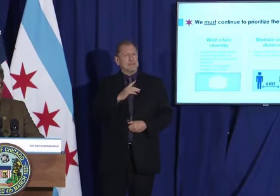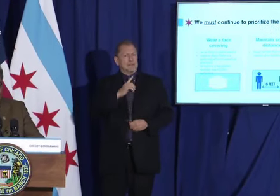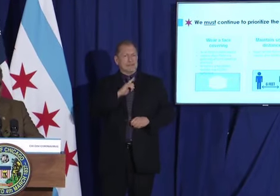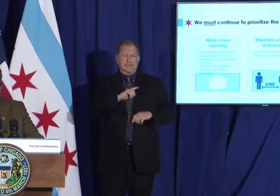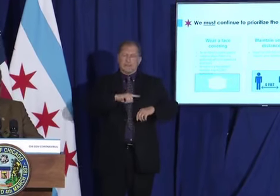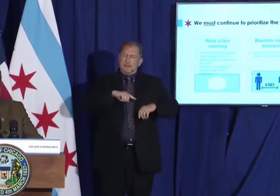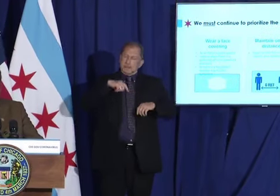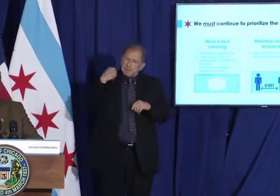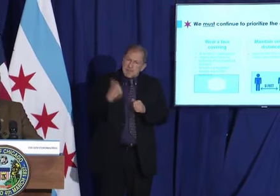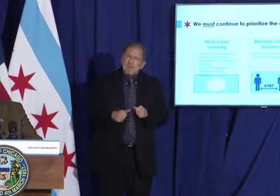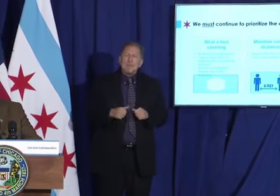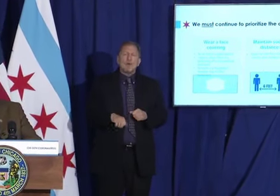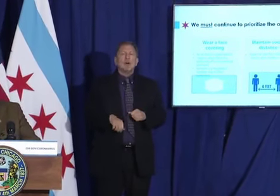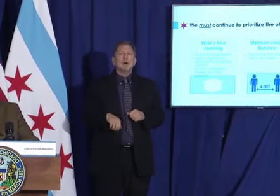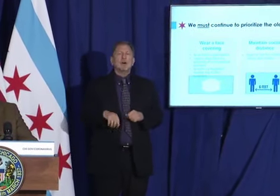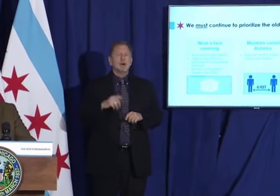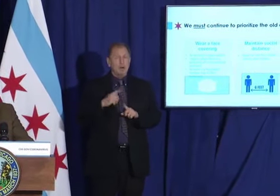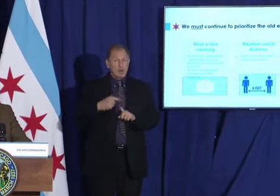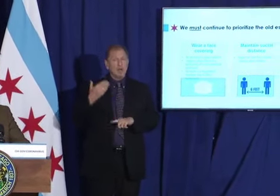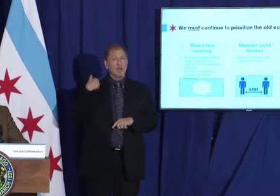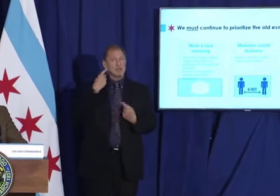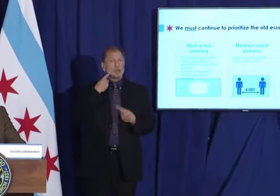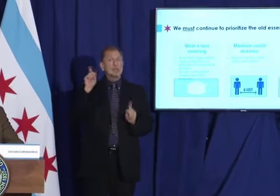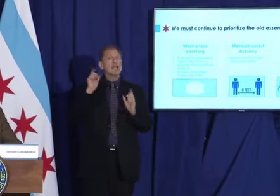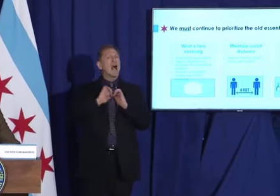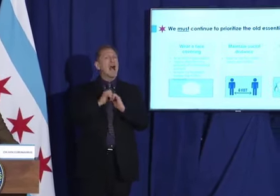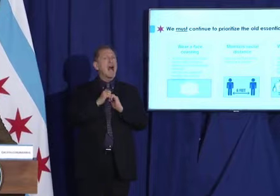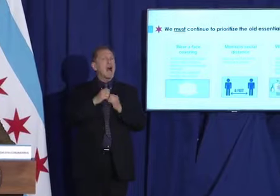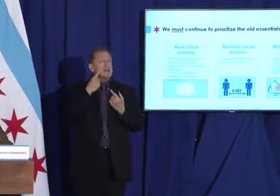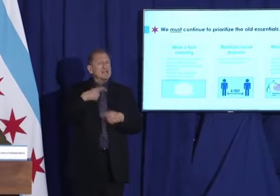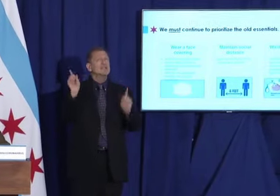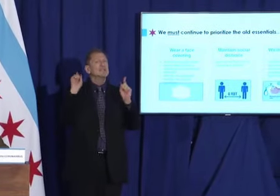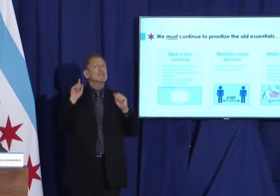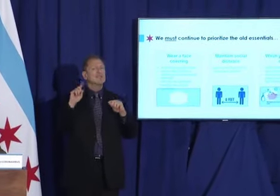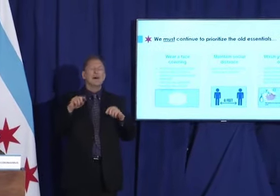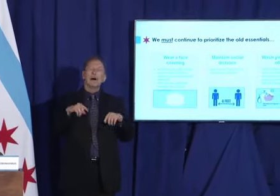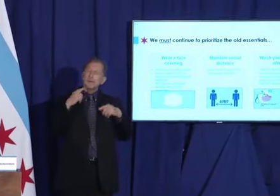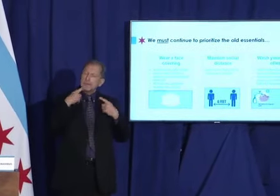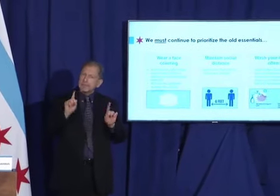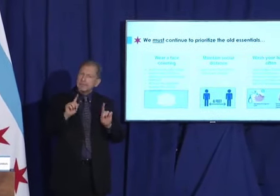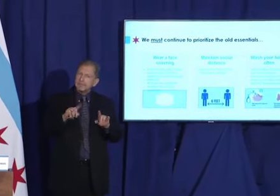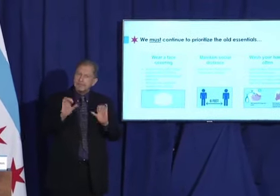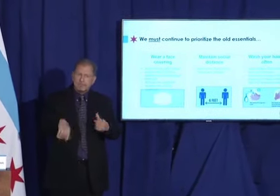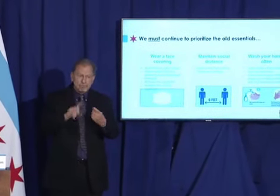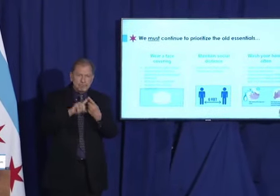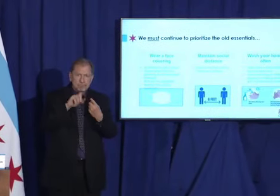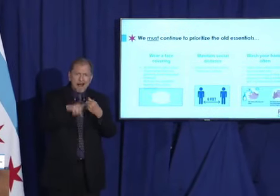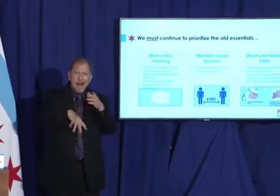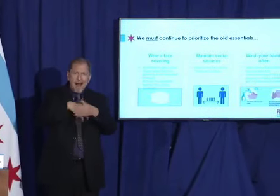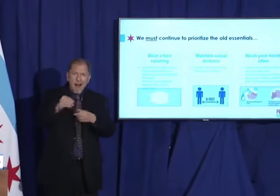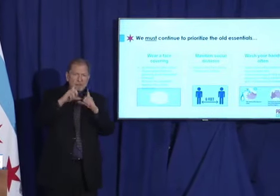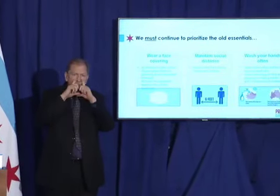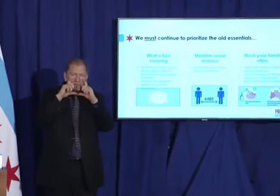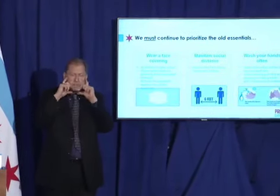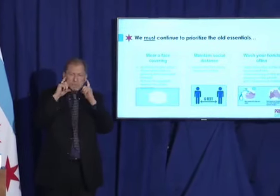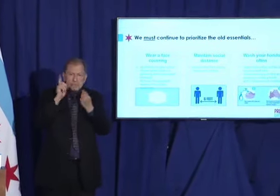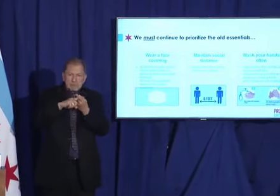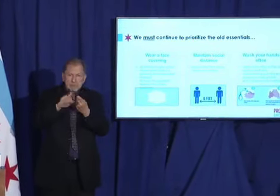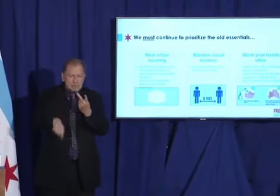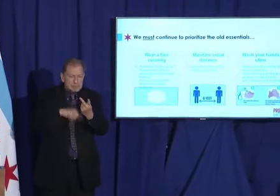that got us past the first surge. Wearing a mask when you leave your home, socially distancing,